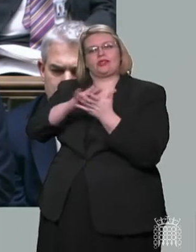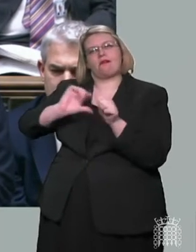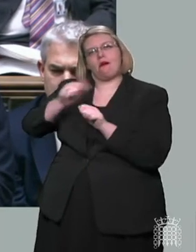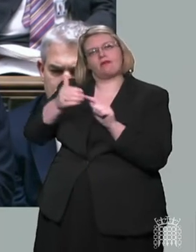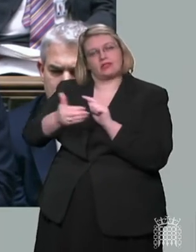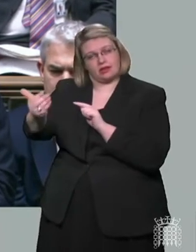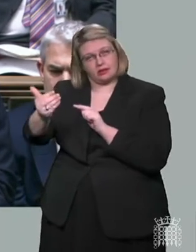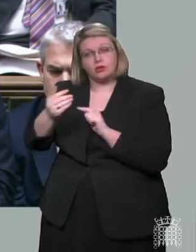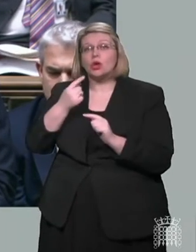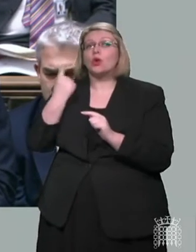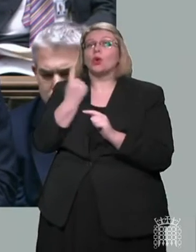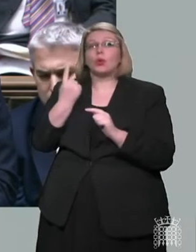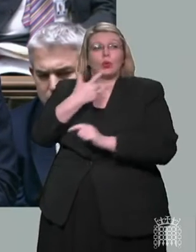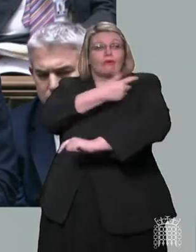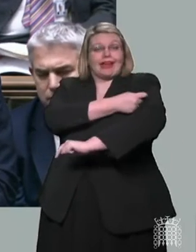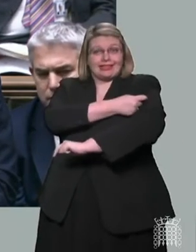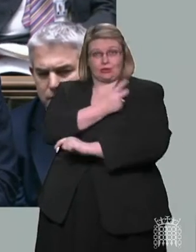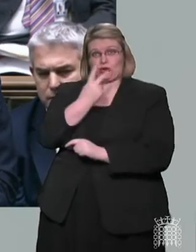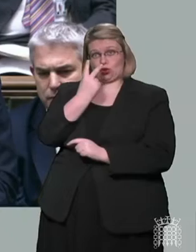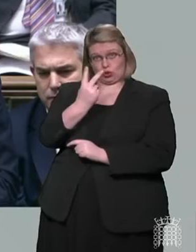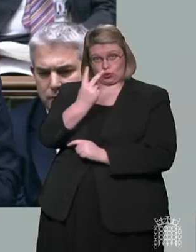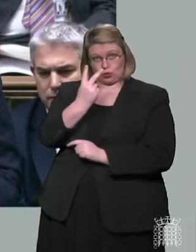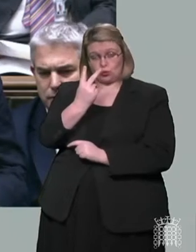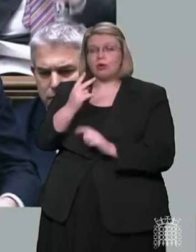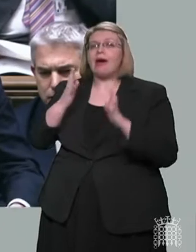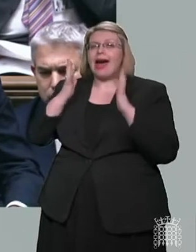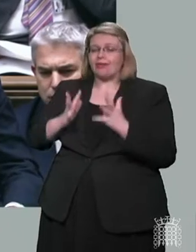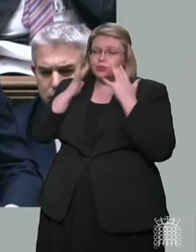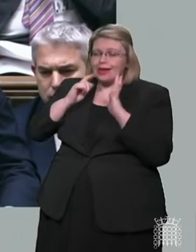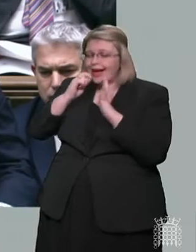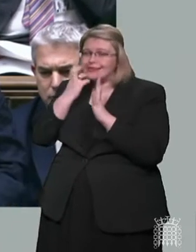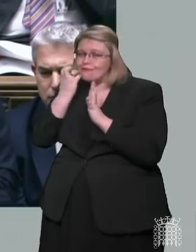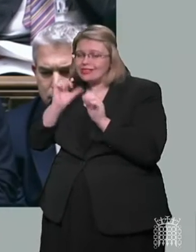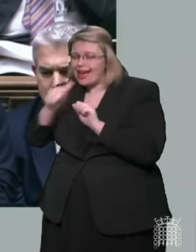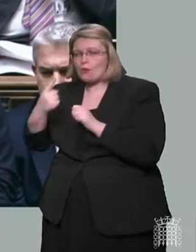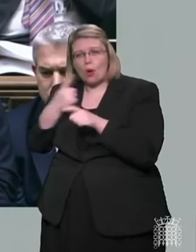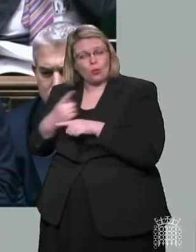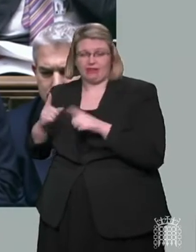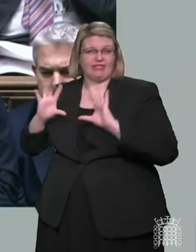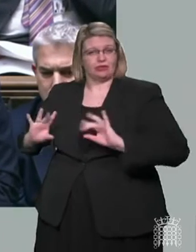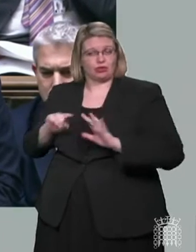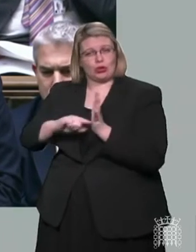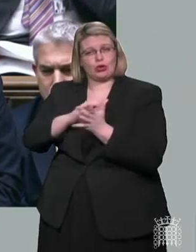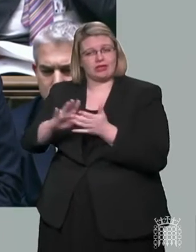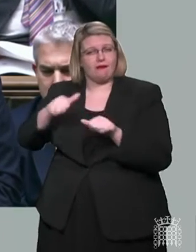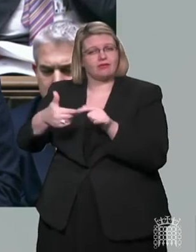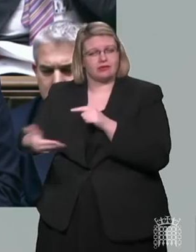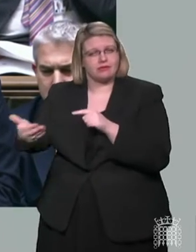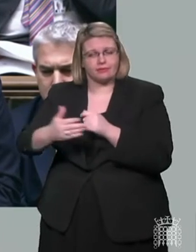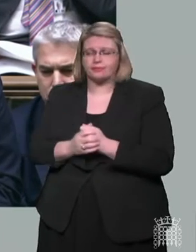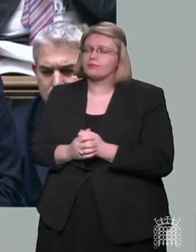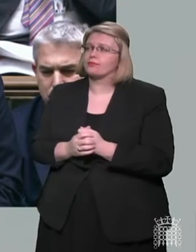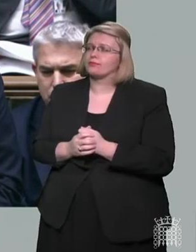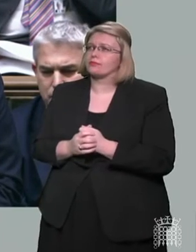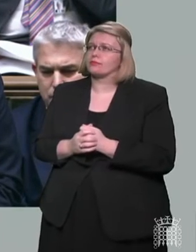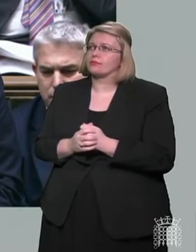vaccinated close contacts and those under 18 to test daily for seven days. And we will remove